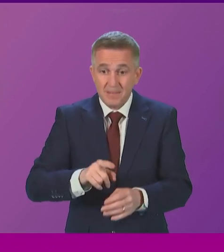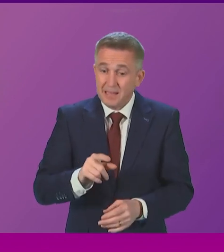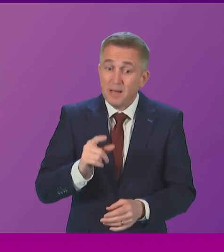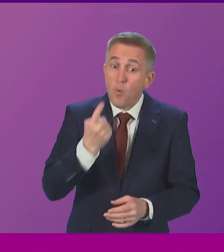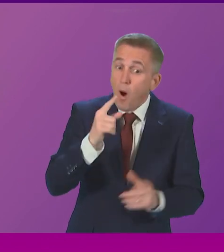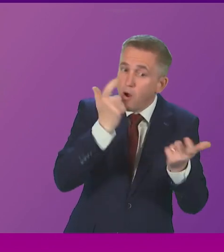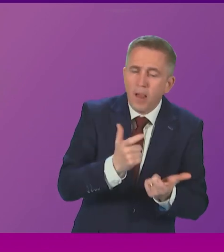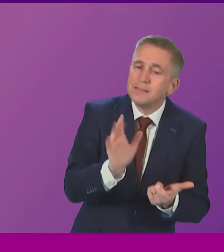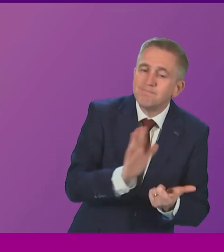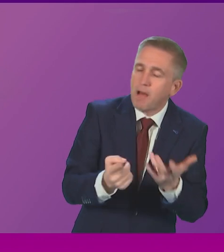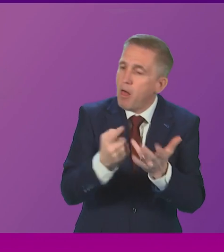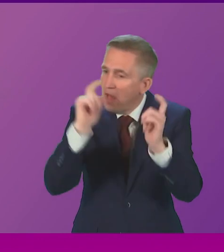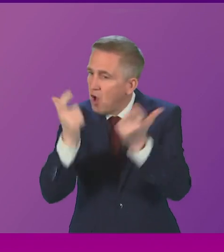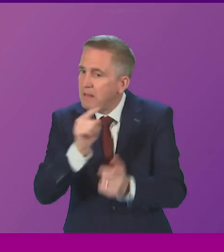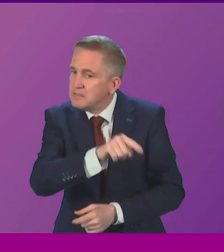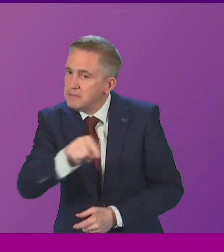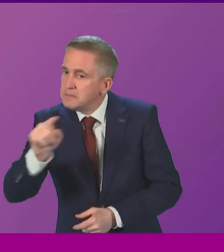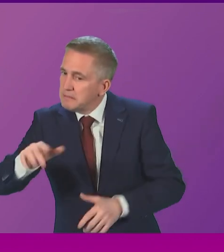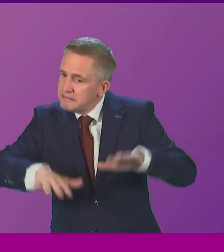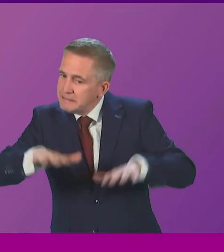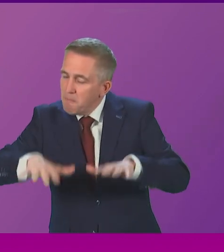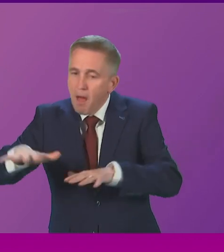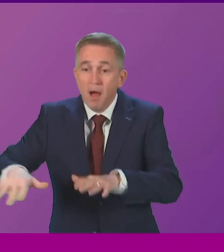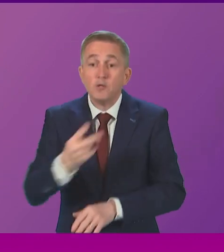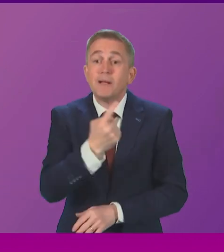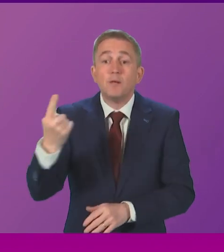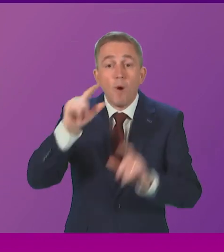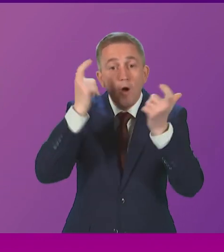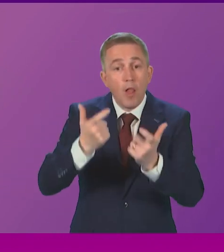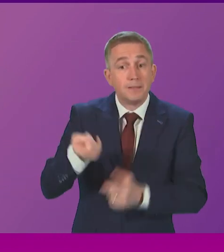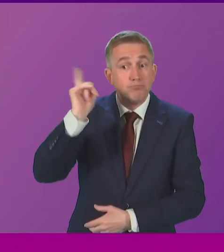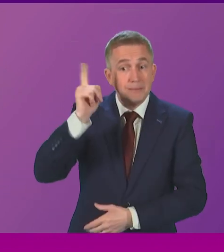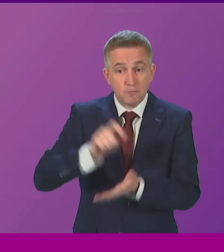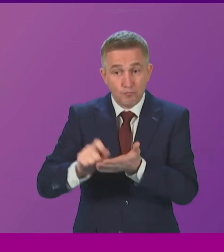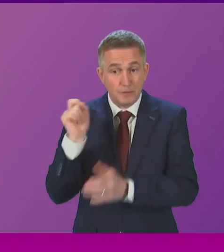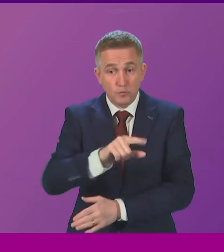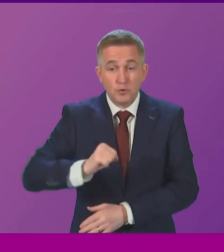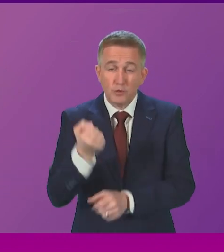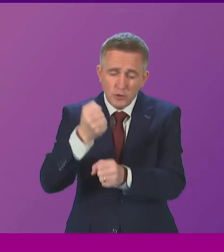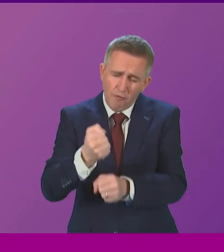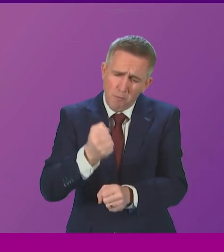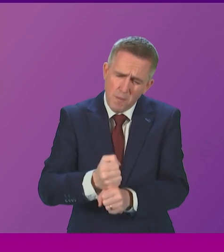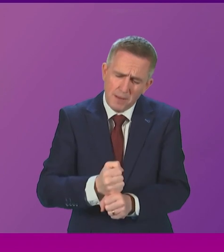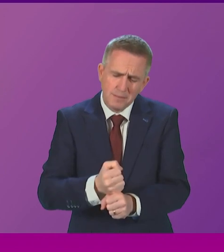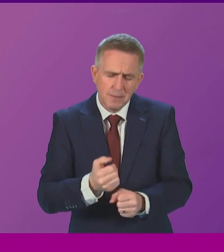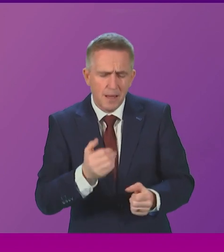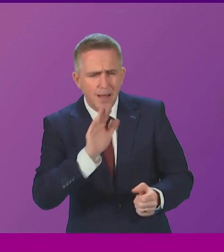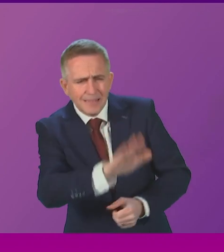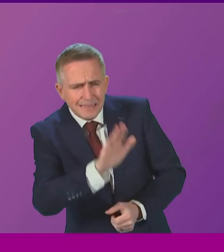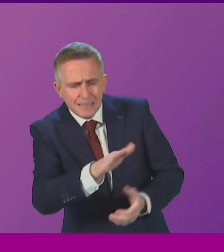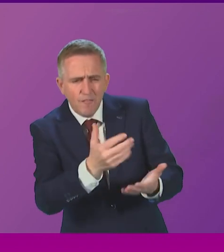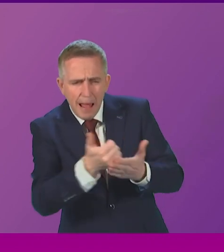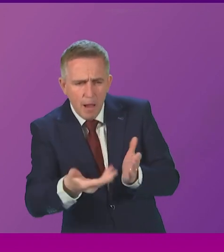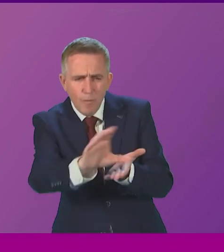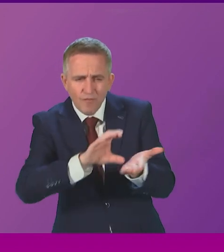situation. 21 college principals have written to the Scottish Government pleading for help. These